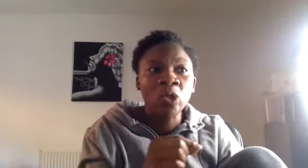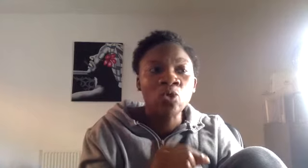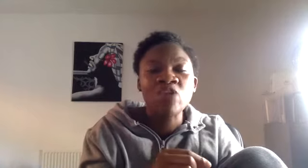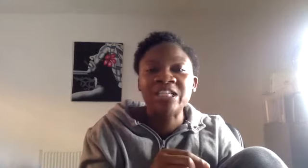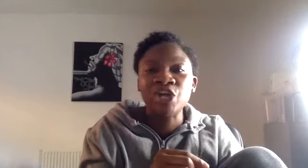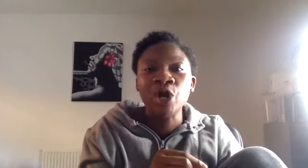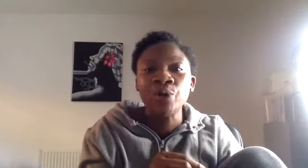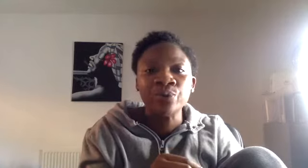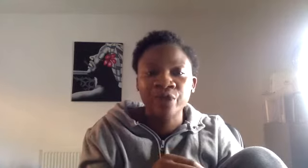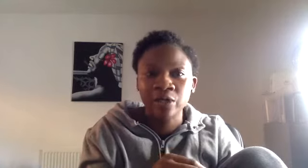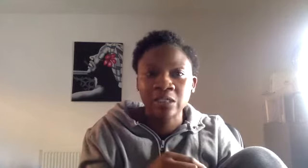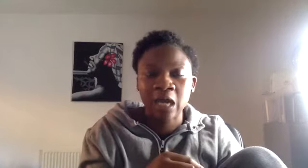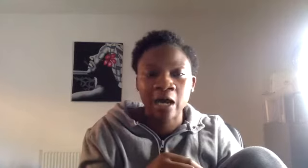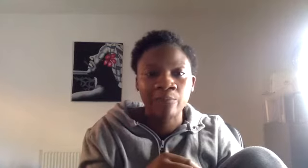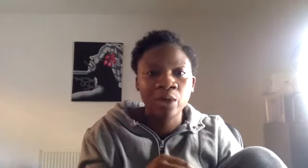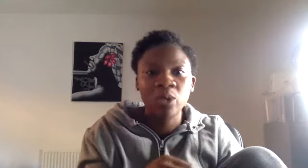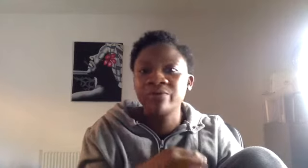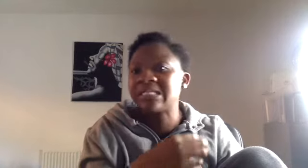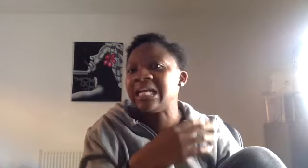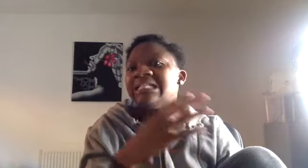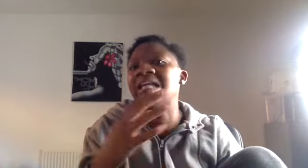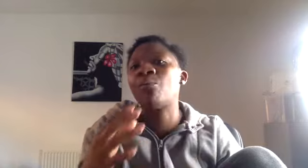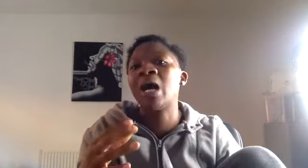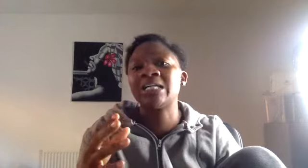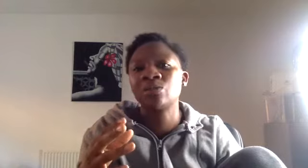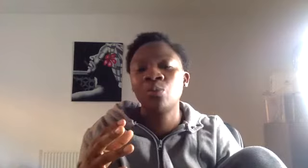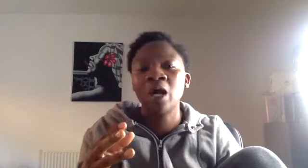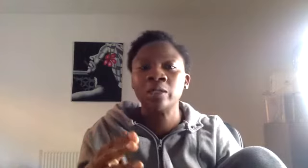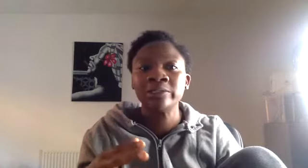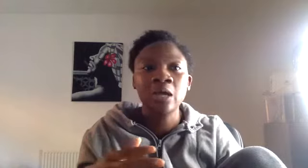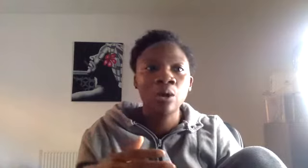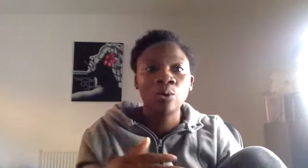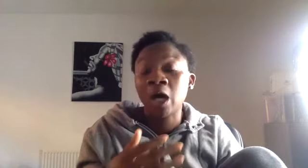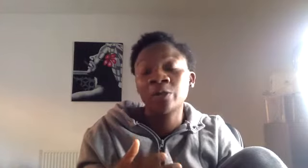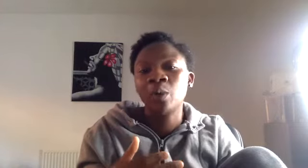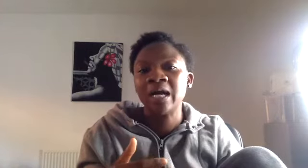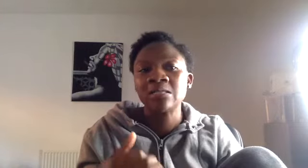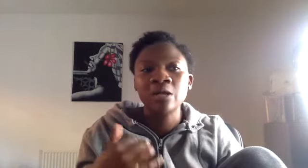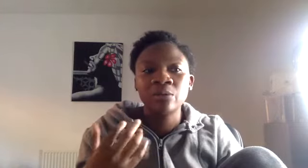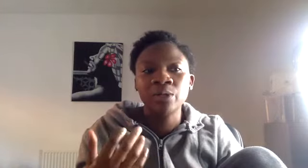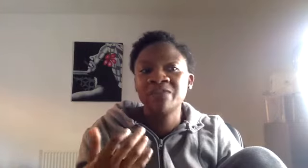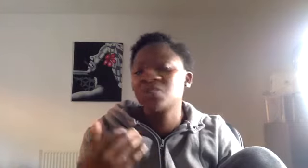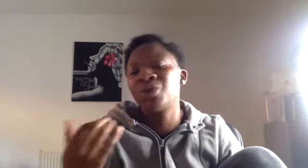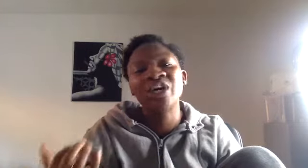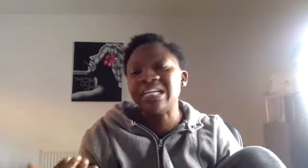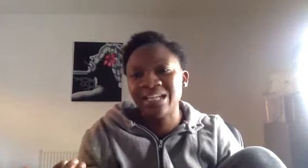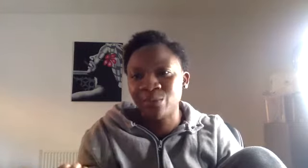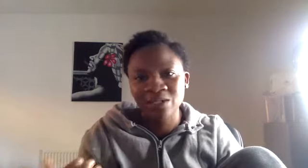already know that whether it's Internet wide as a world or otherwise, that most of us were not eating well. So